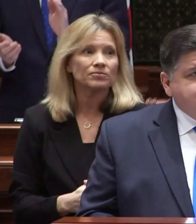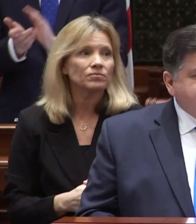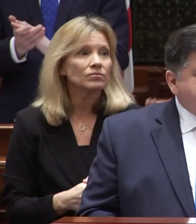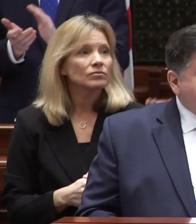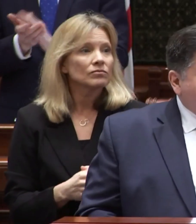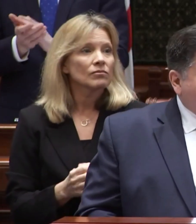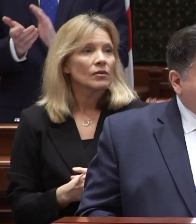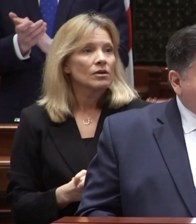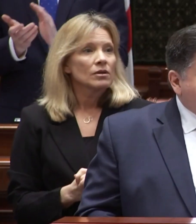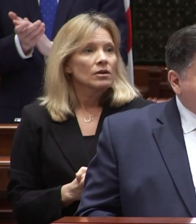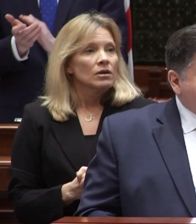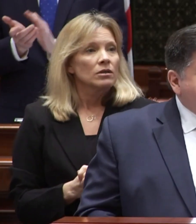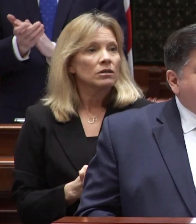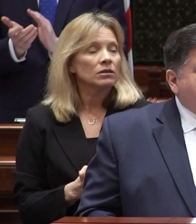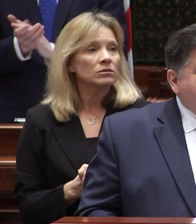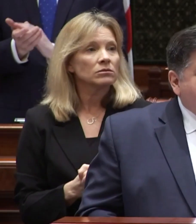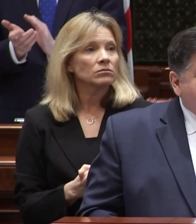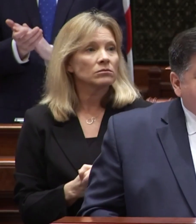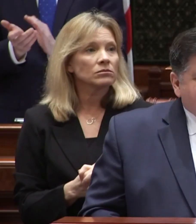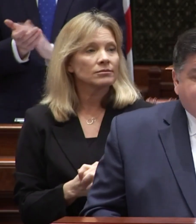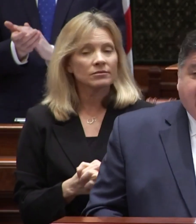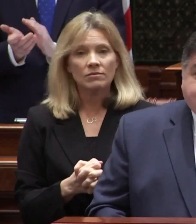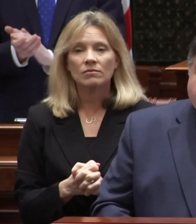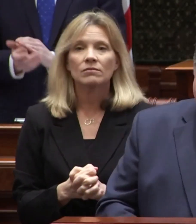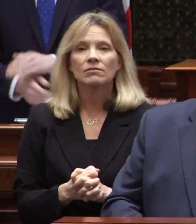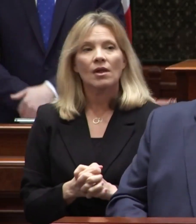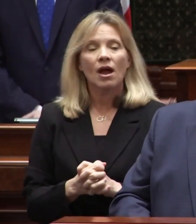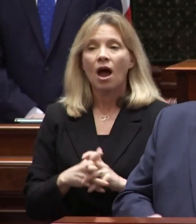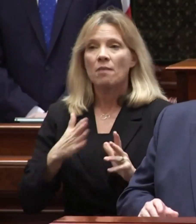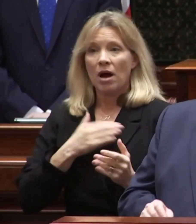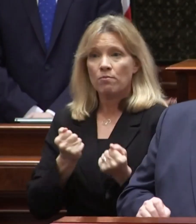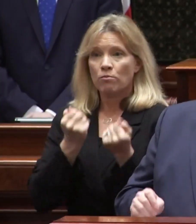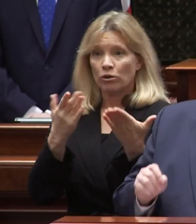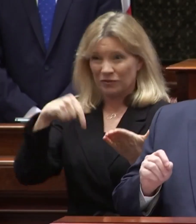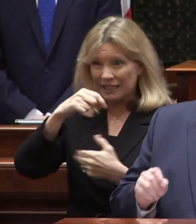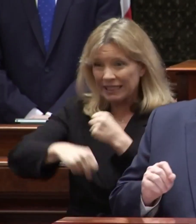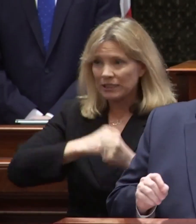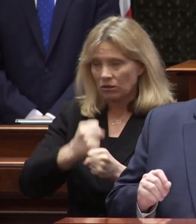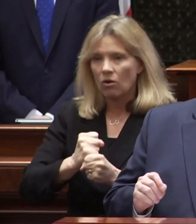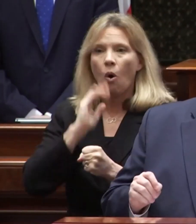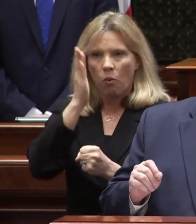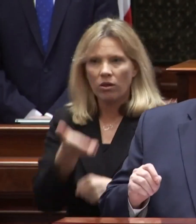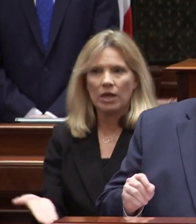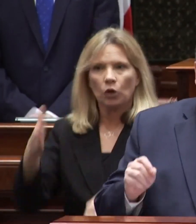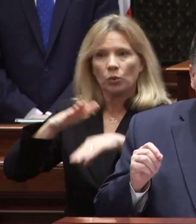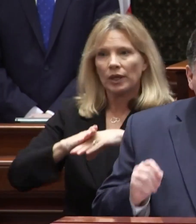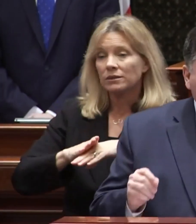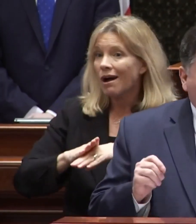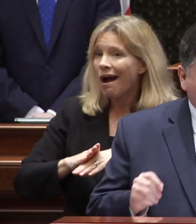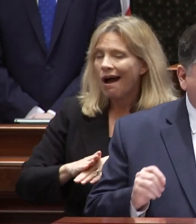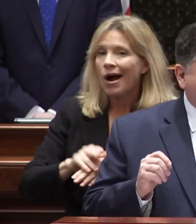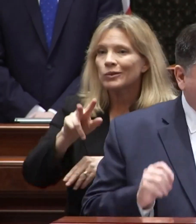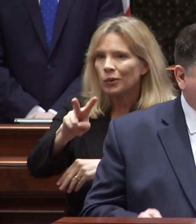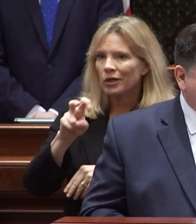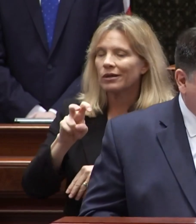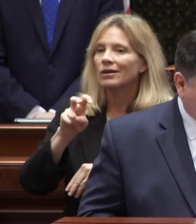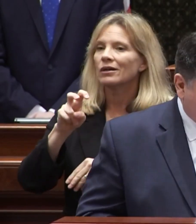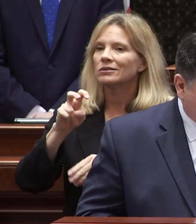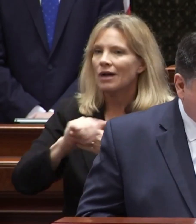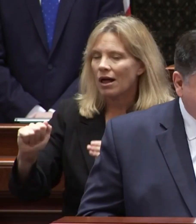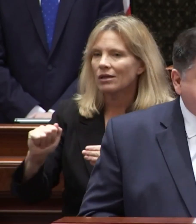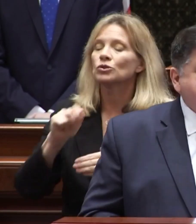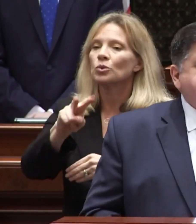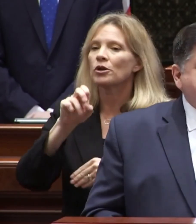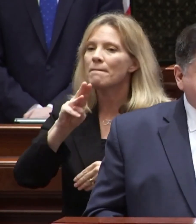and my proposal this year to increase that by another 200 million